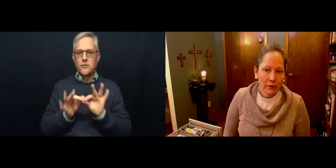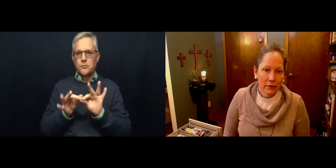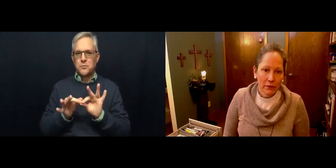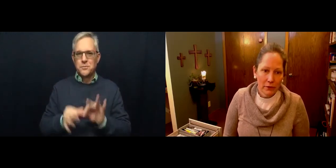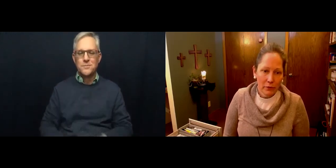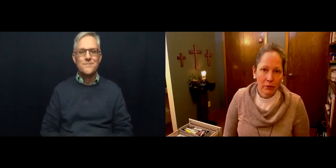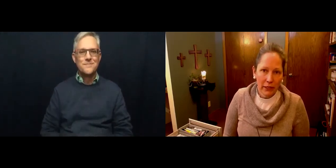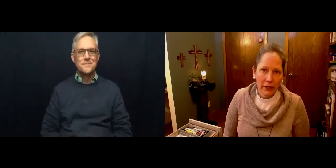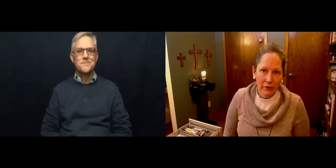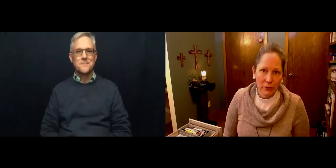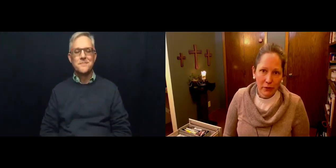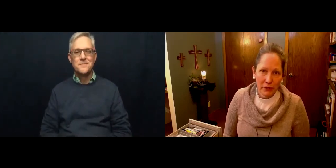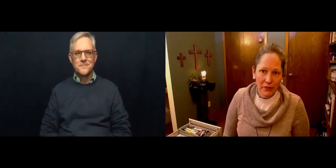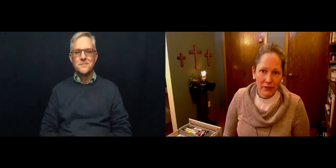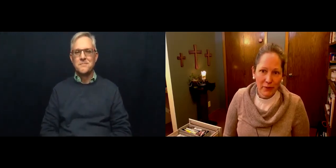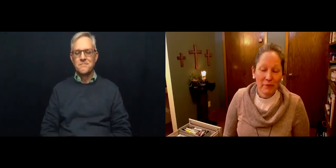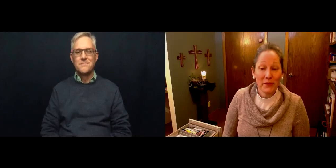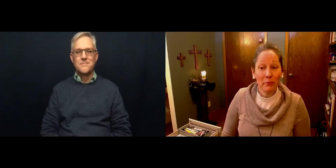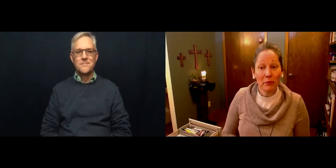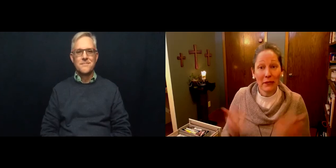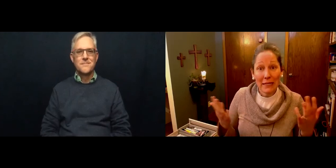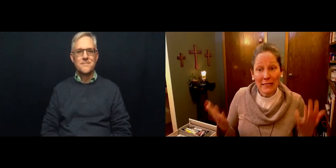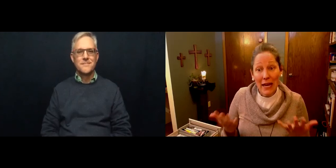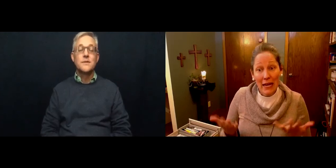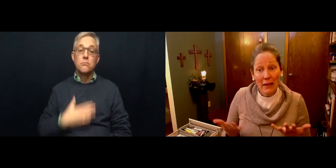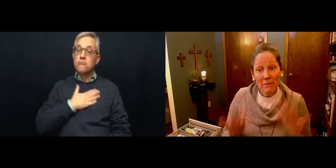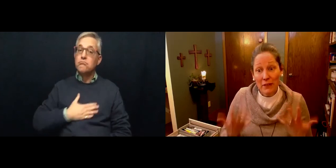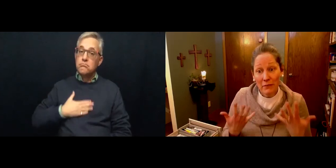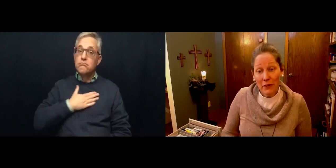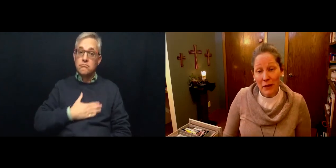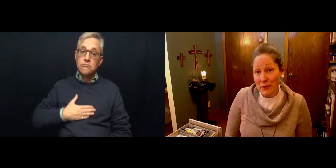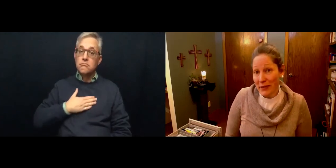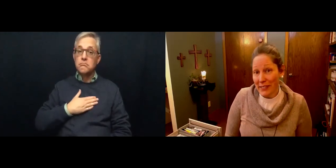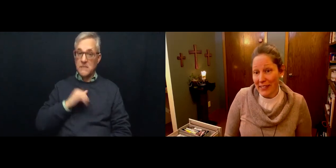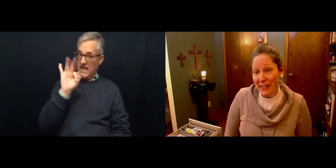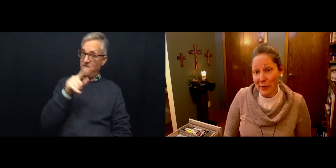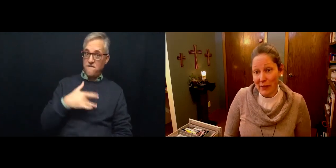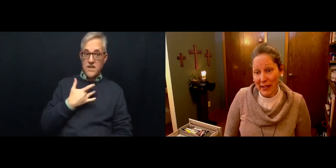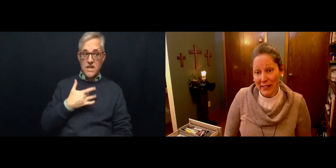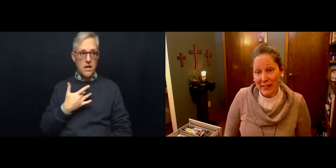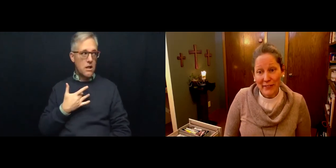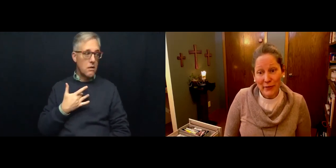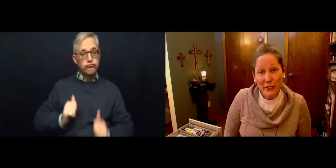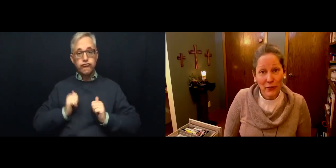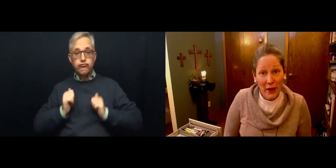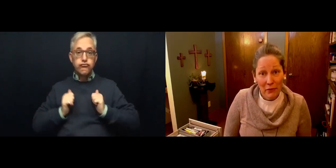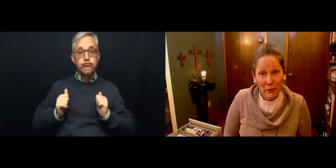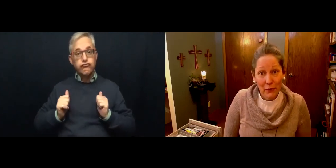So we're planning to have interpreters there as well. So please, if you feel up to it, come and do a drive-through